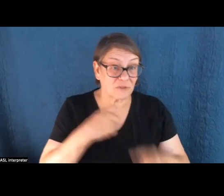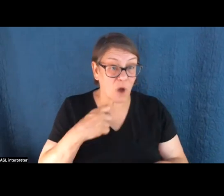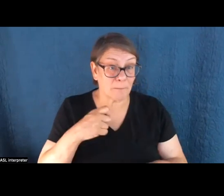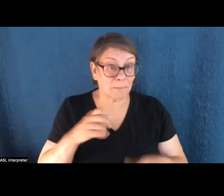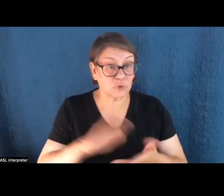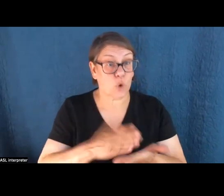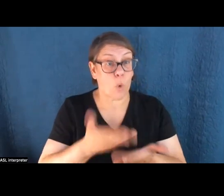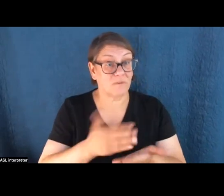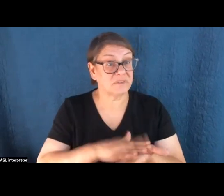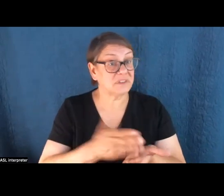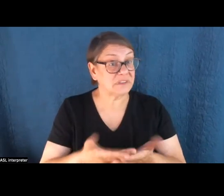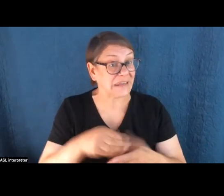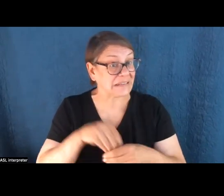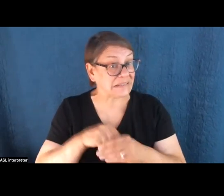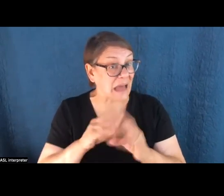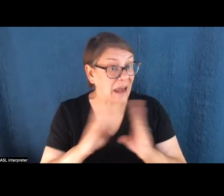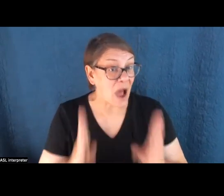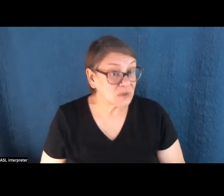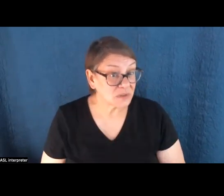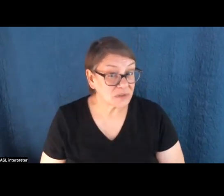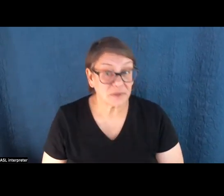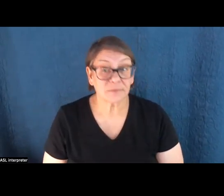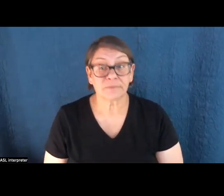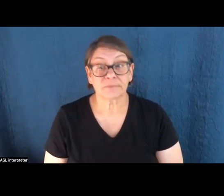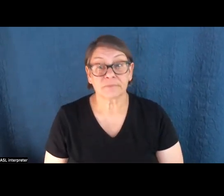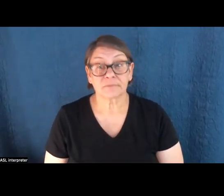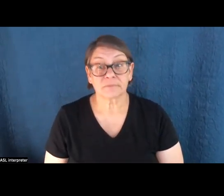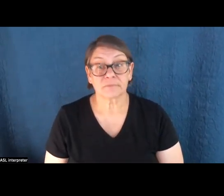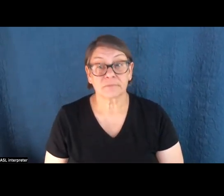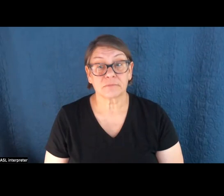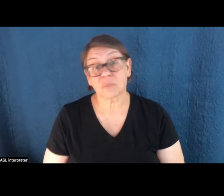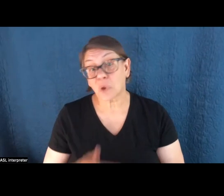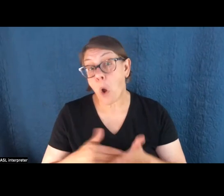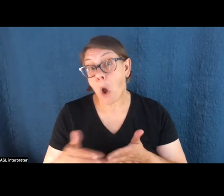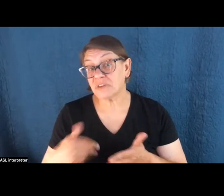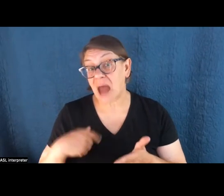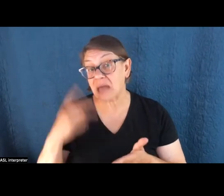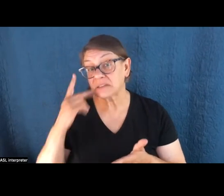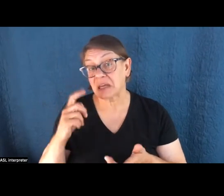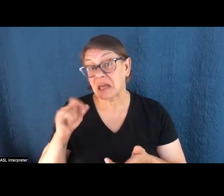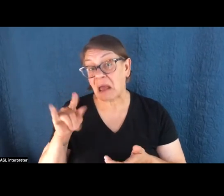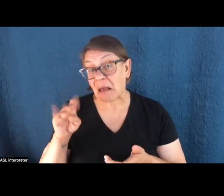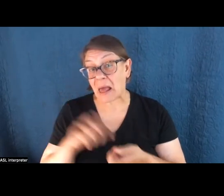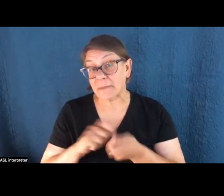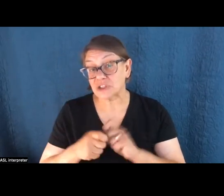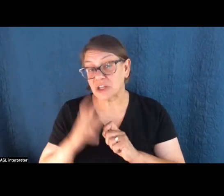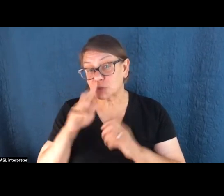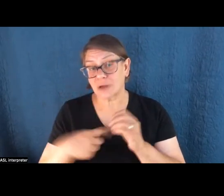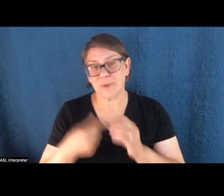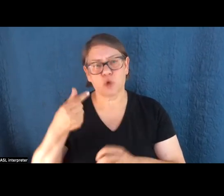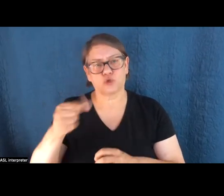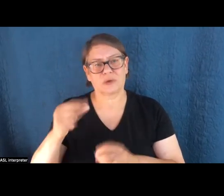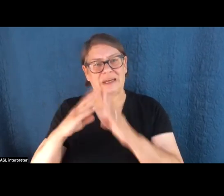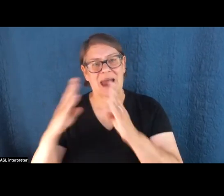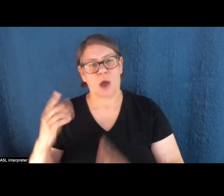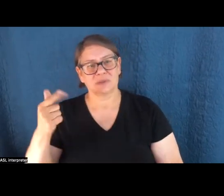research and public interest. A lot of the time, I see climate change stories that are talking about, you know, greenhouse gas emissions from fossil fuels